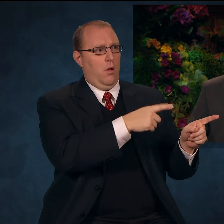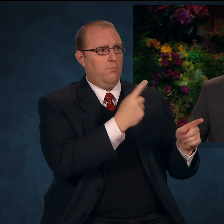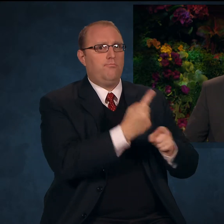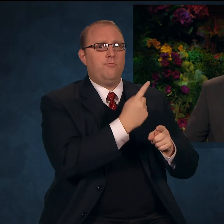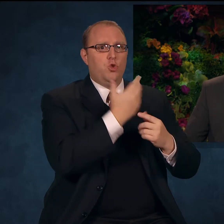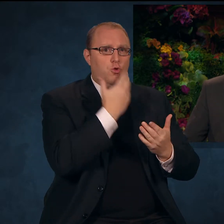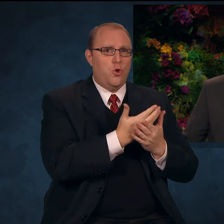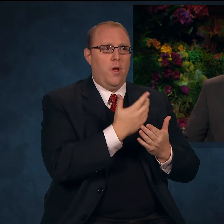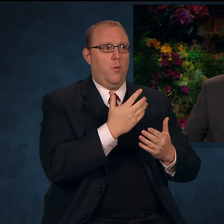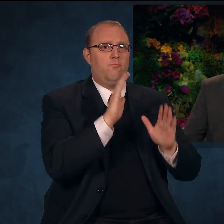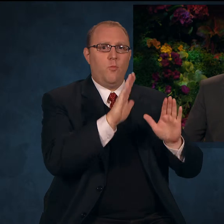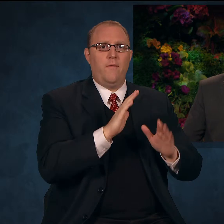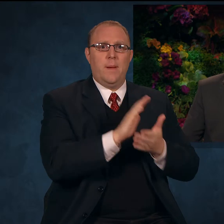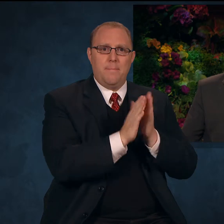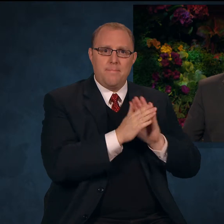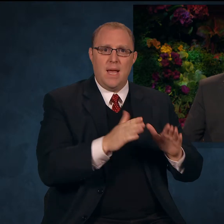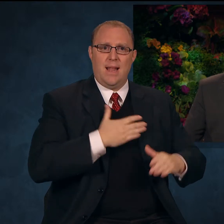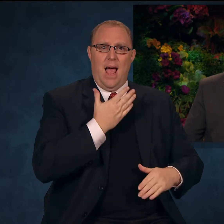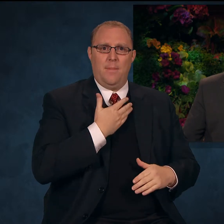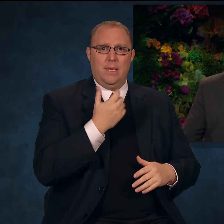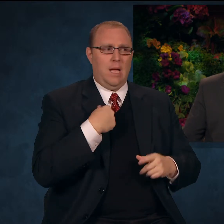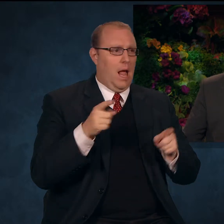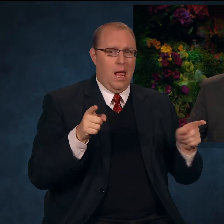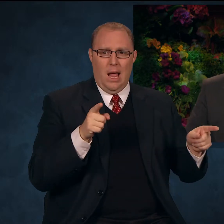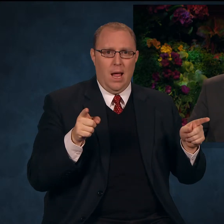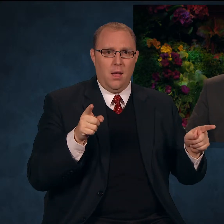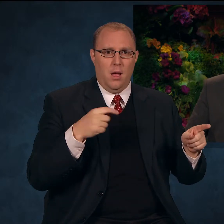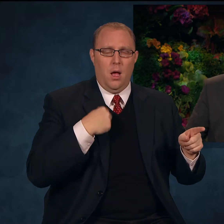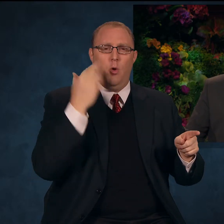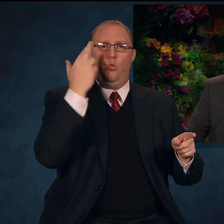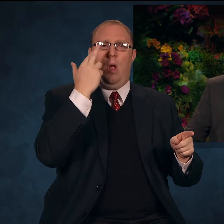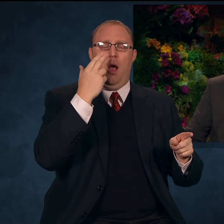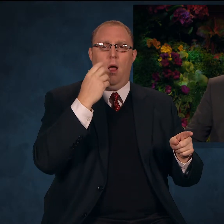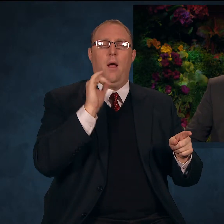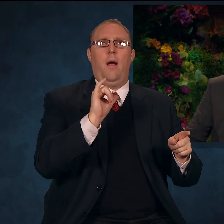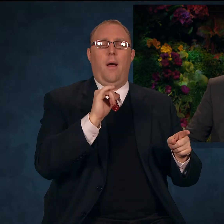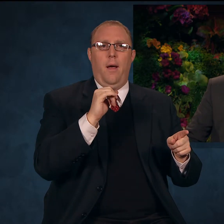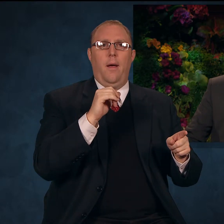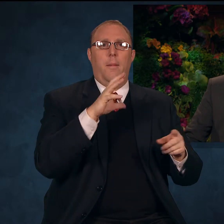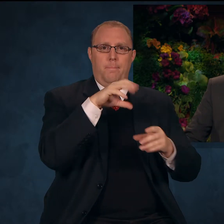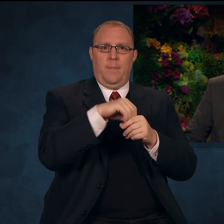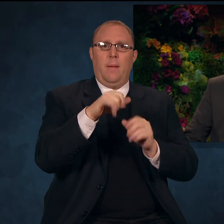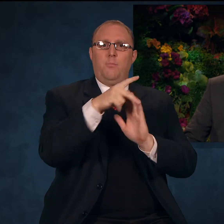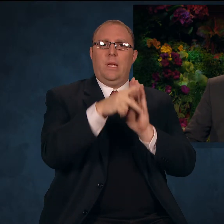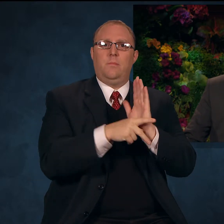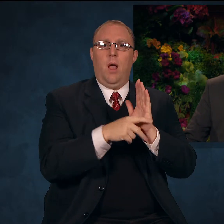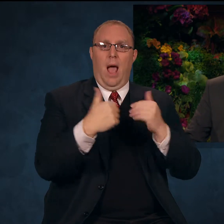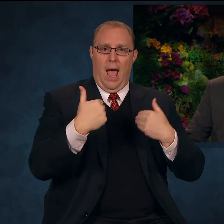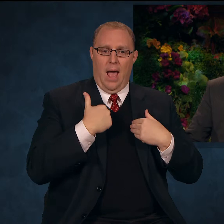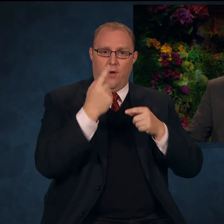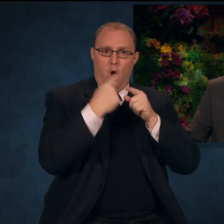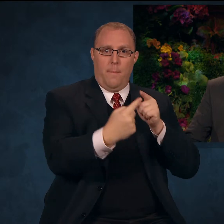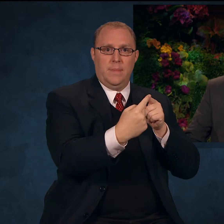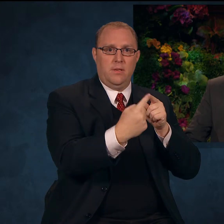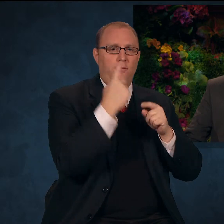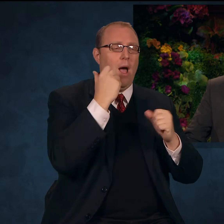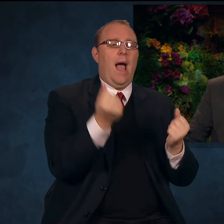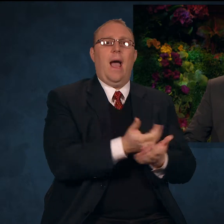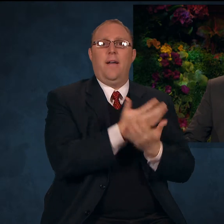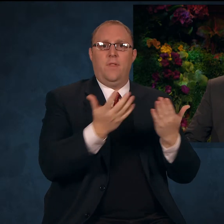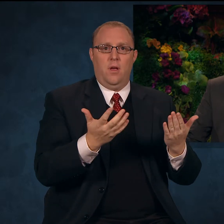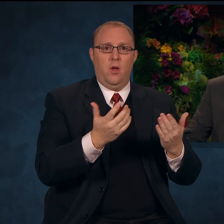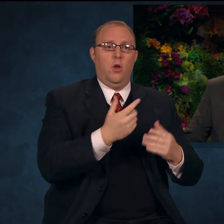happiness. I learned very clearly the principle, there is opposition in all things, and the importance of acting for